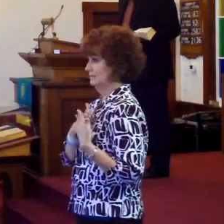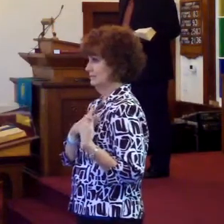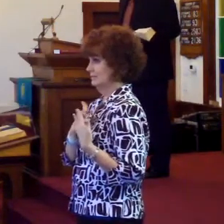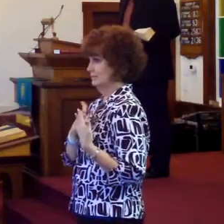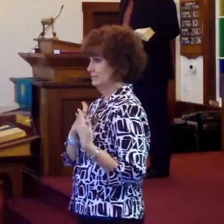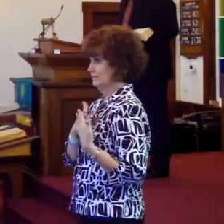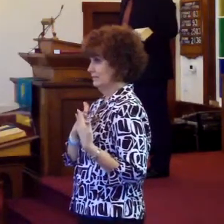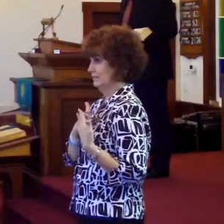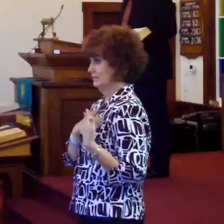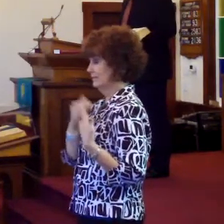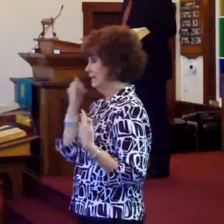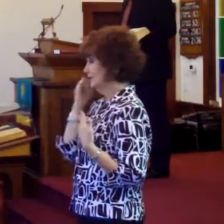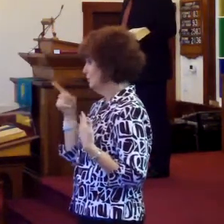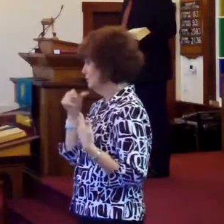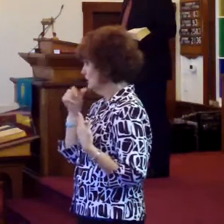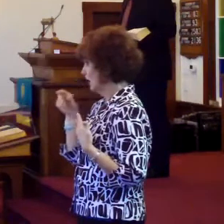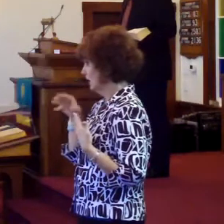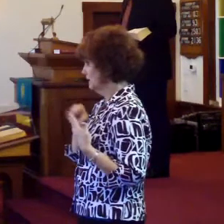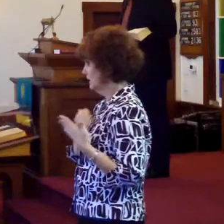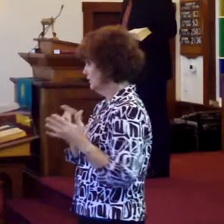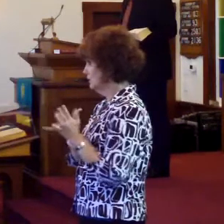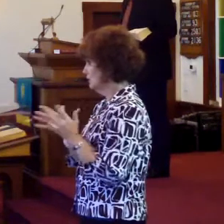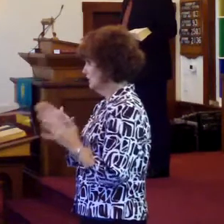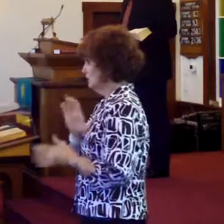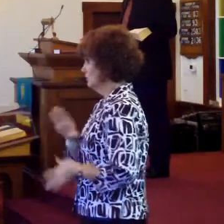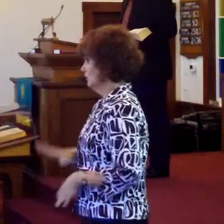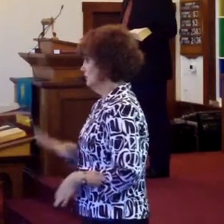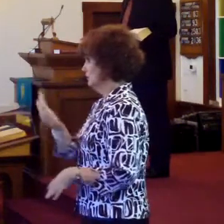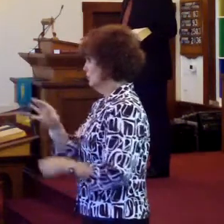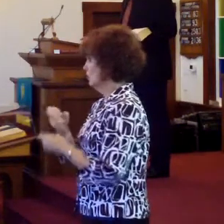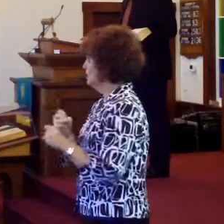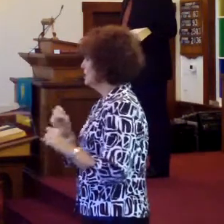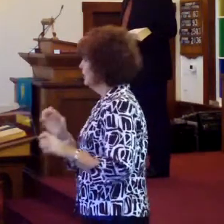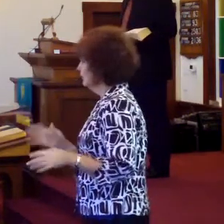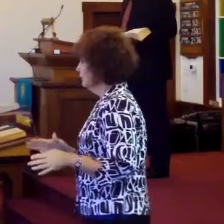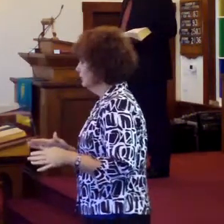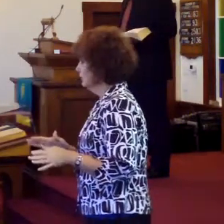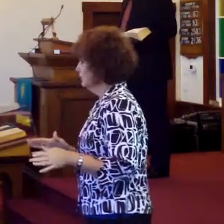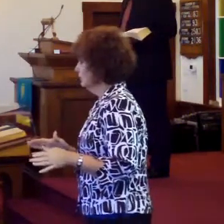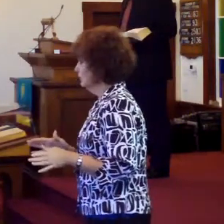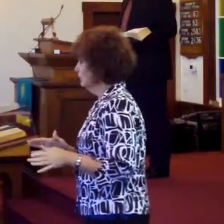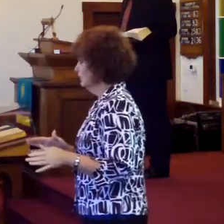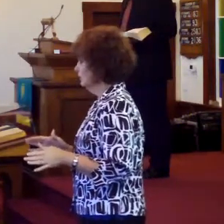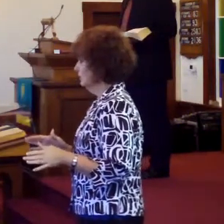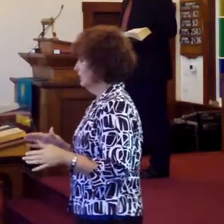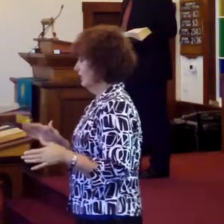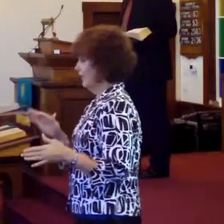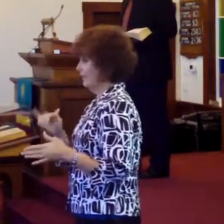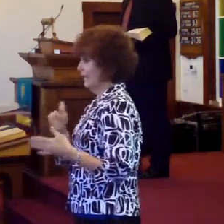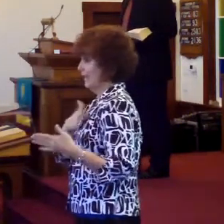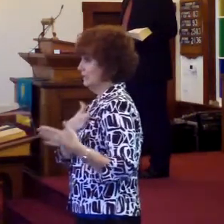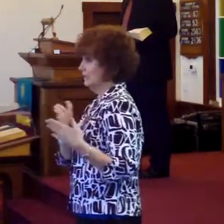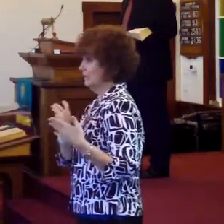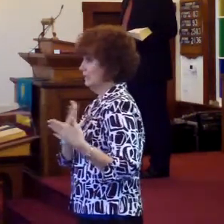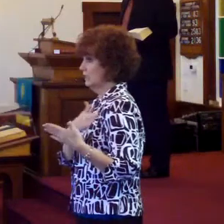He said, if you don't have Jesus Christ as your Lord and Savior, give it. And it stops.